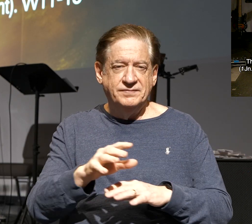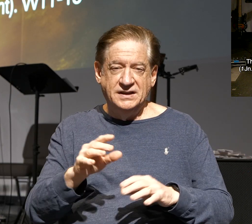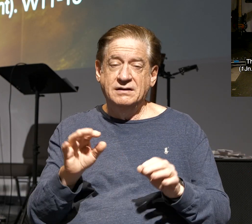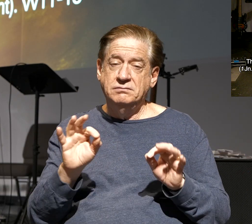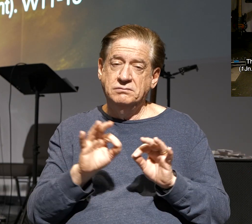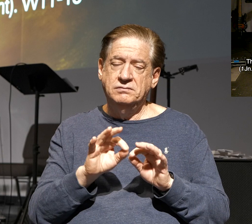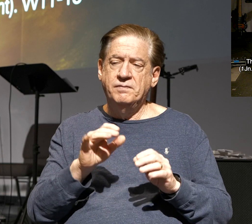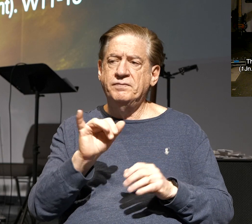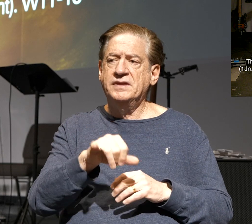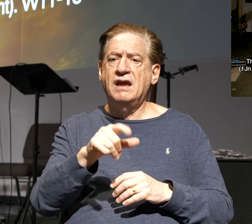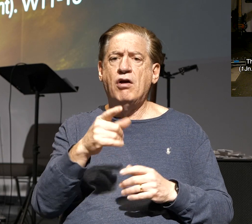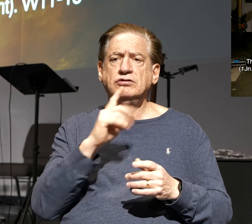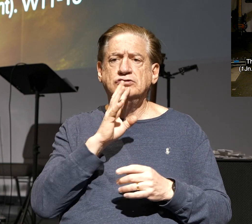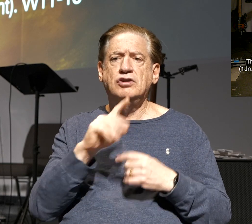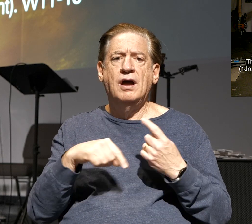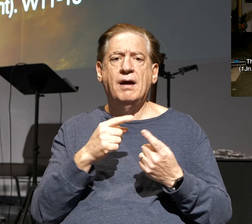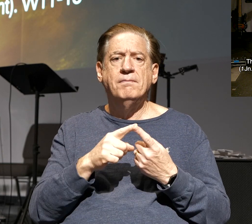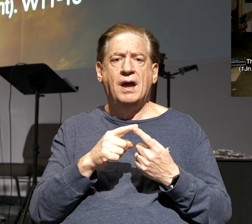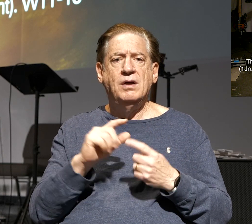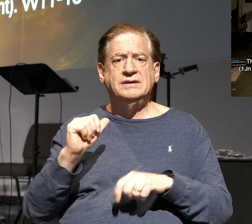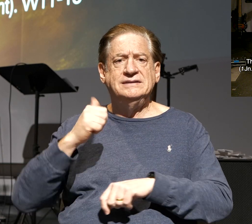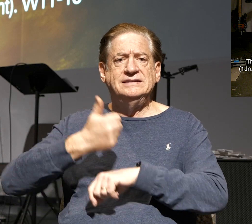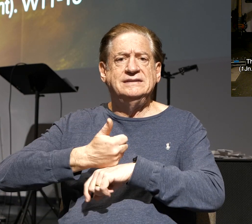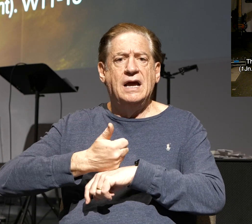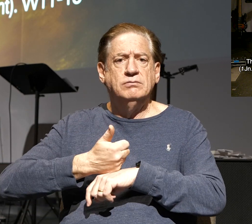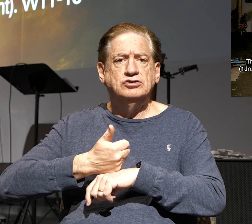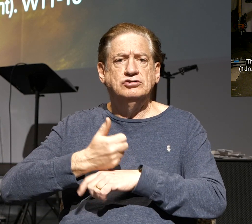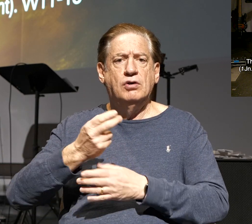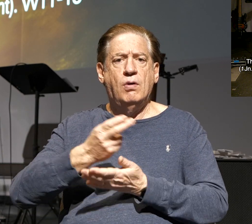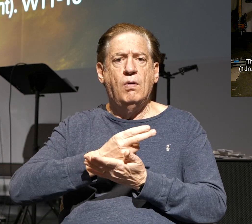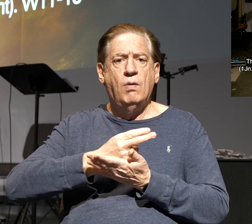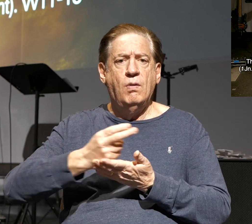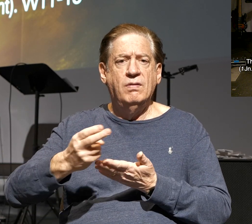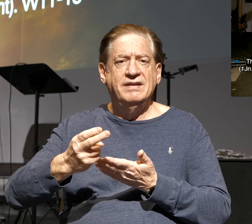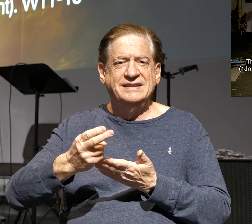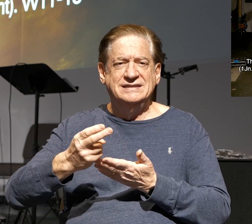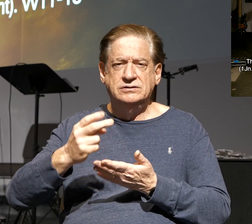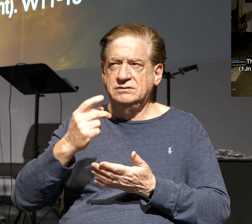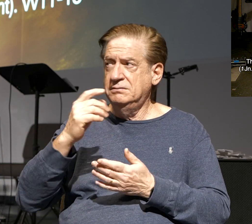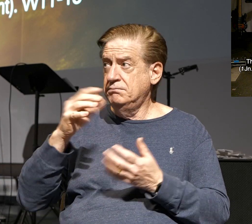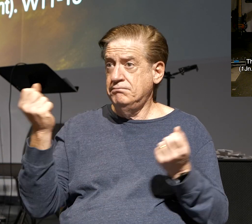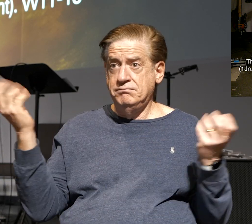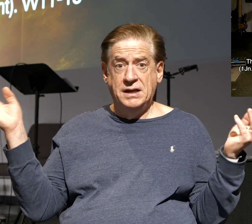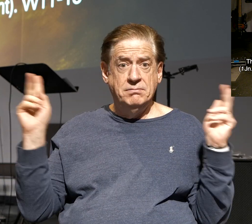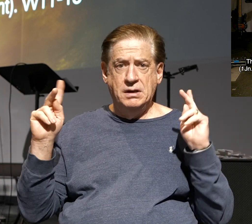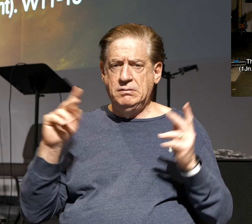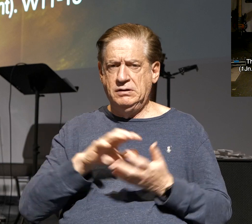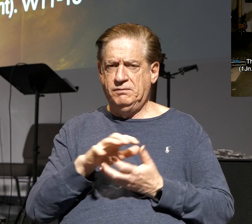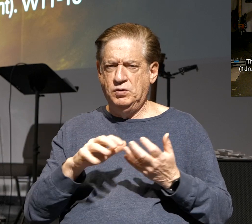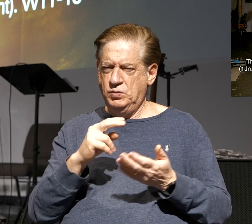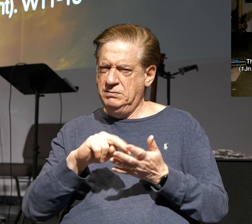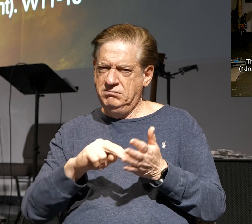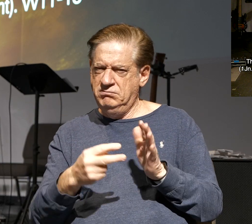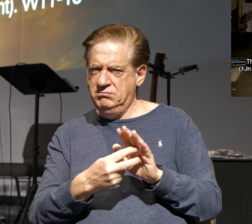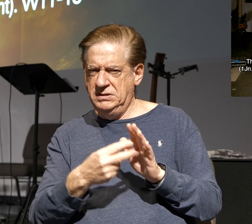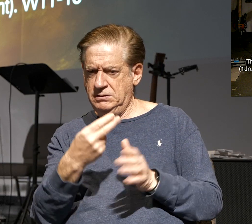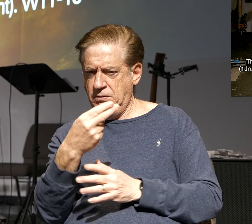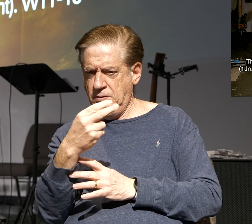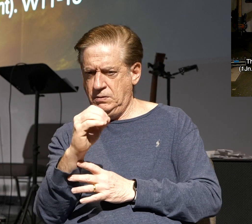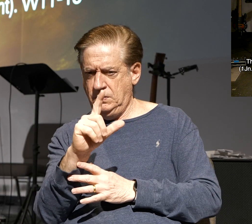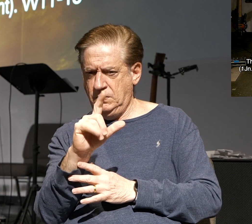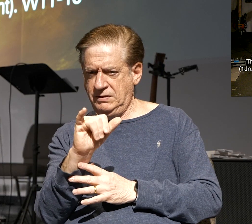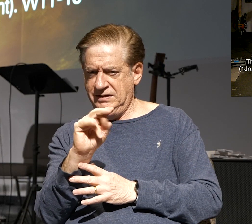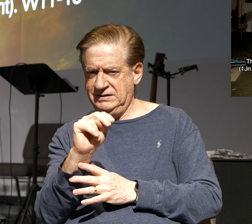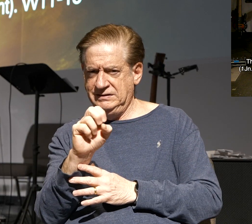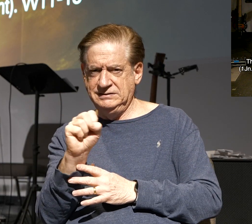also talks about this idea of established and holiness. I think there's a lot of confusion when it comes to holiness. I put the verse down in 1 Peter 1,